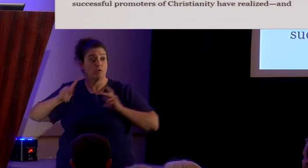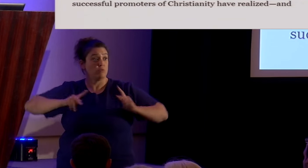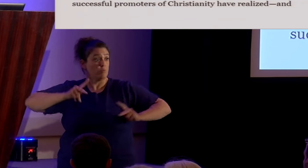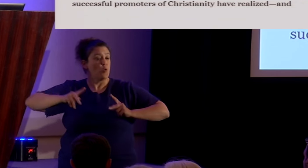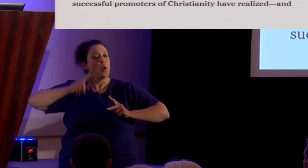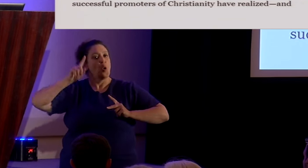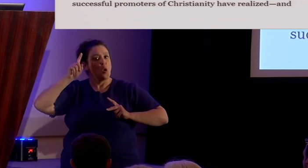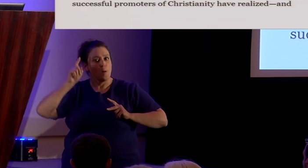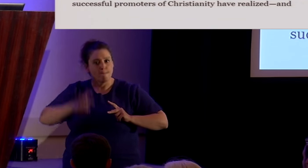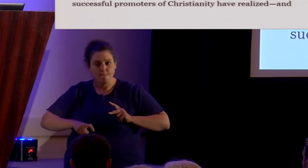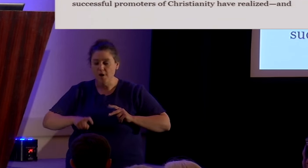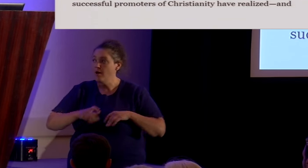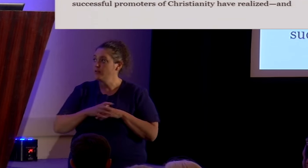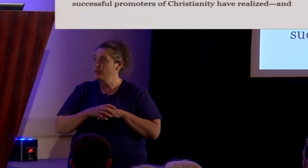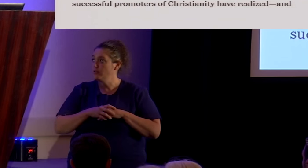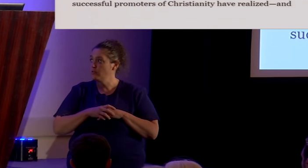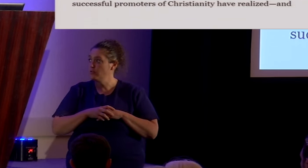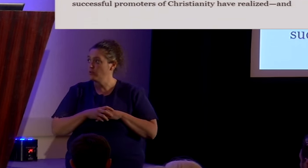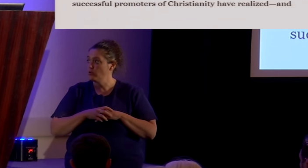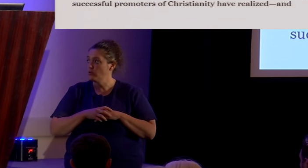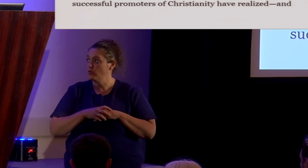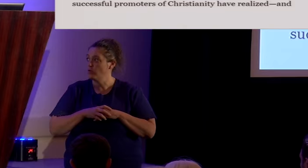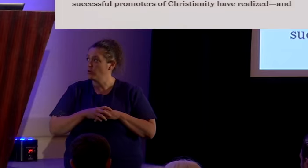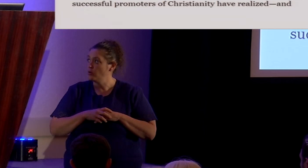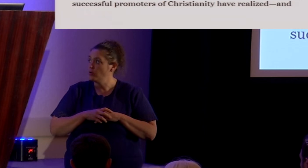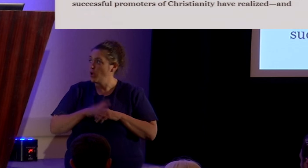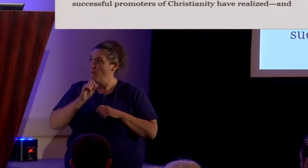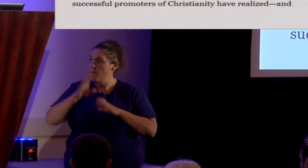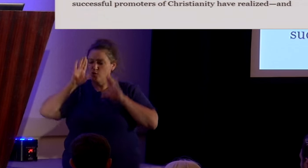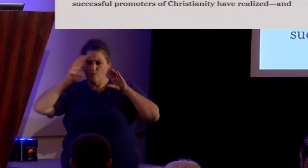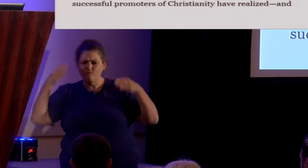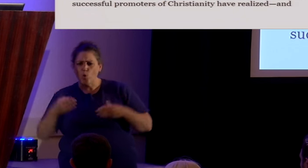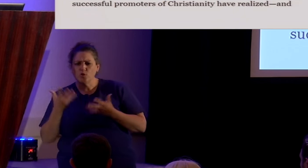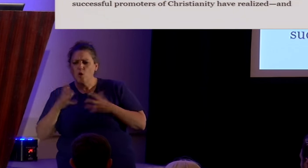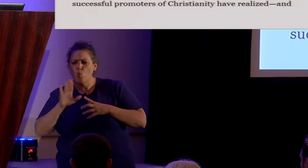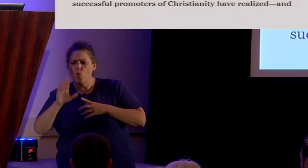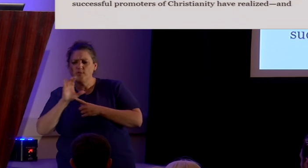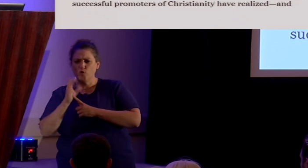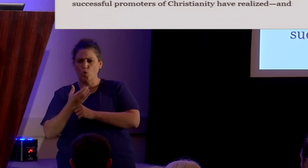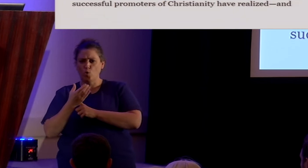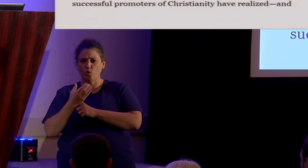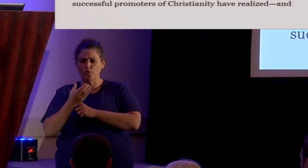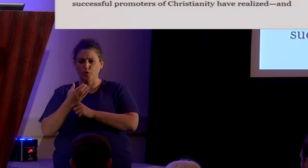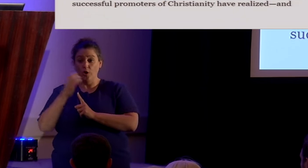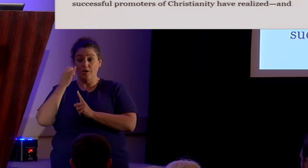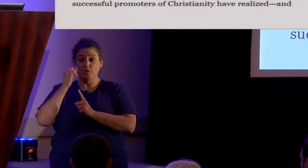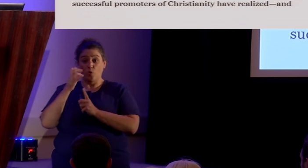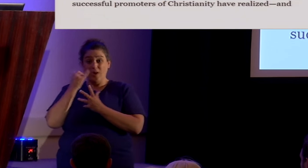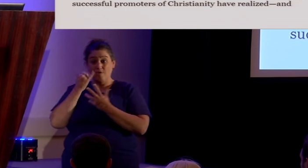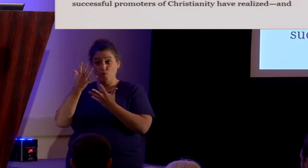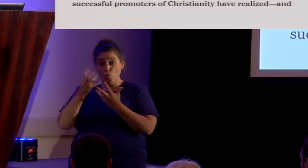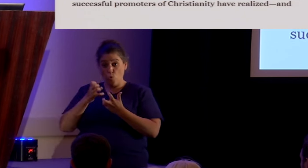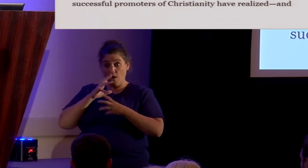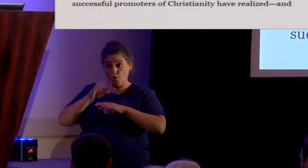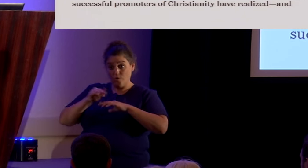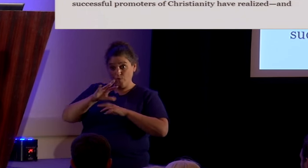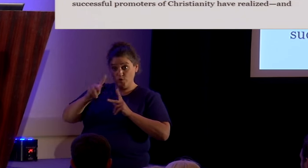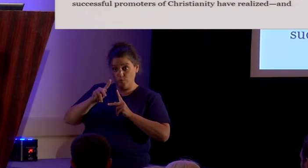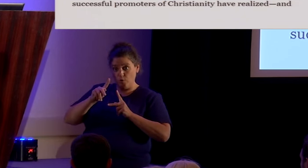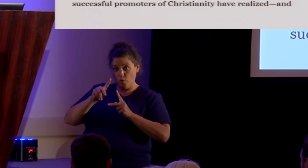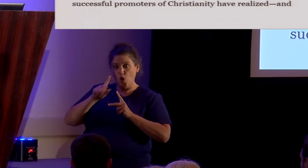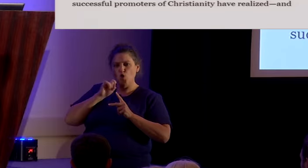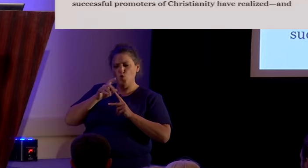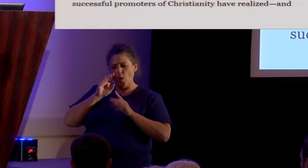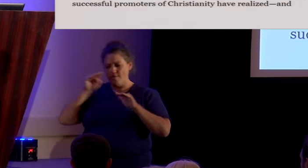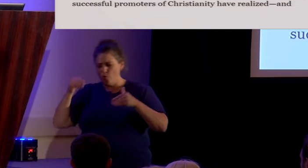heed, namely, culture. To stay relevant, we must be culturally